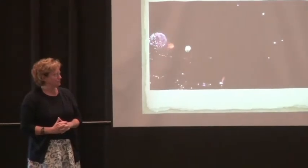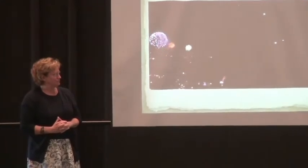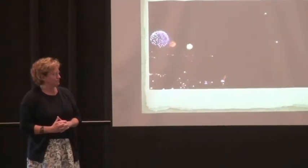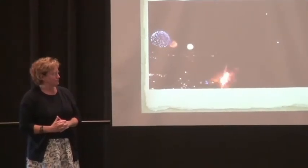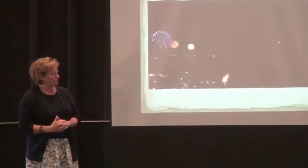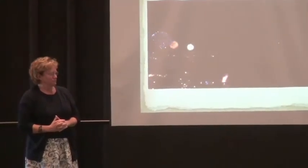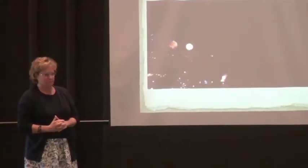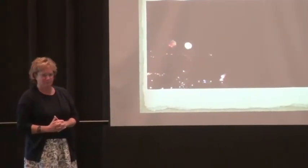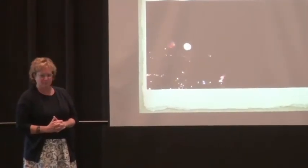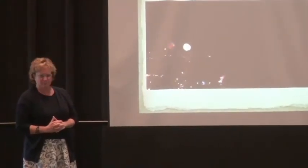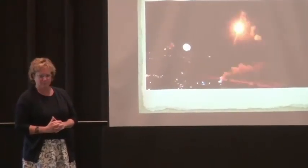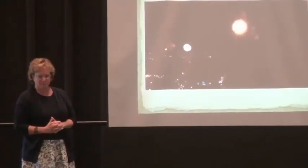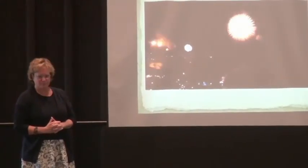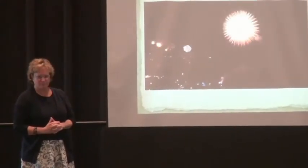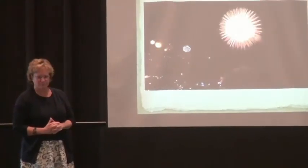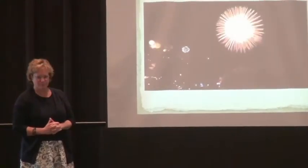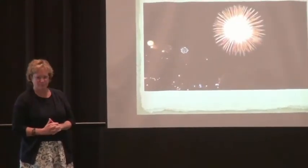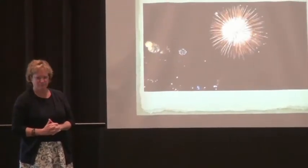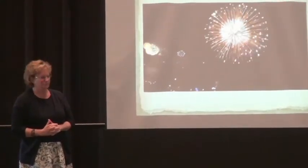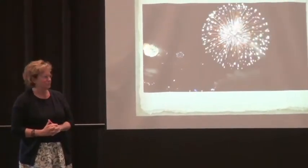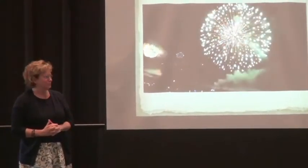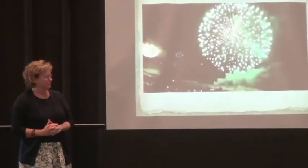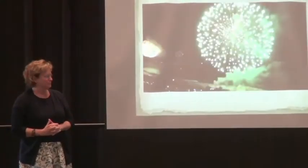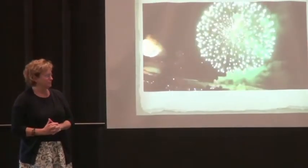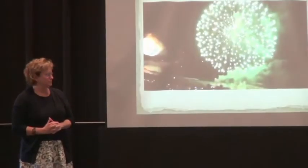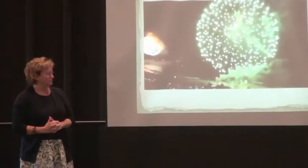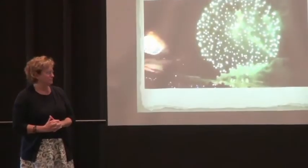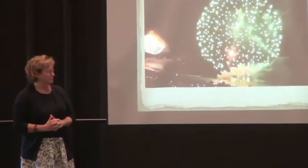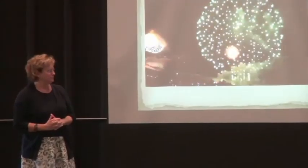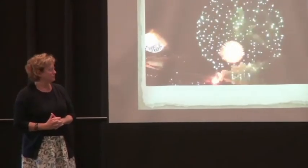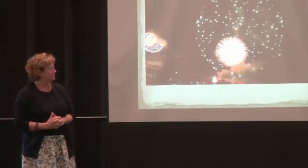So the voices that you're hearing are Casey and Roxana.